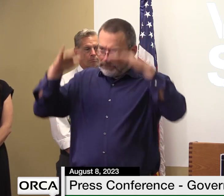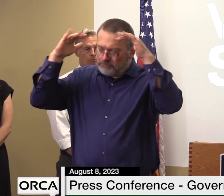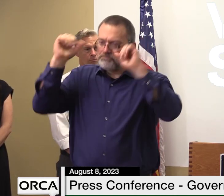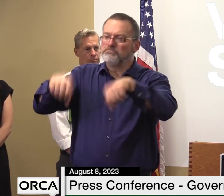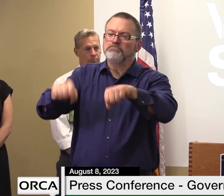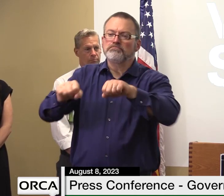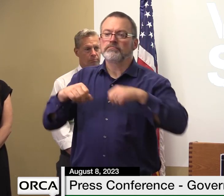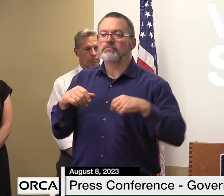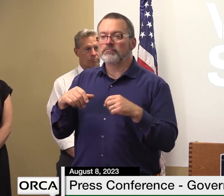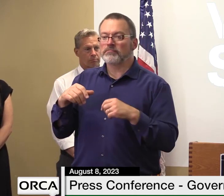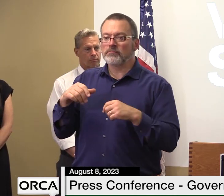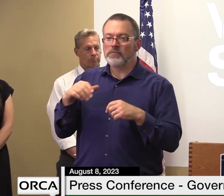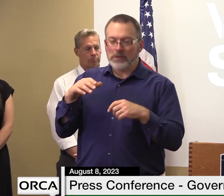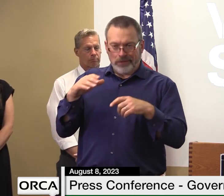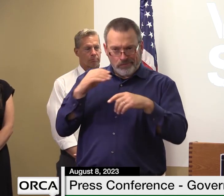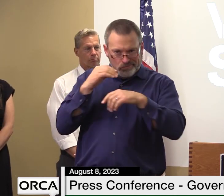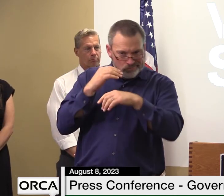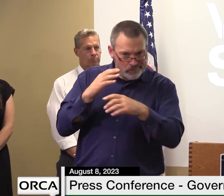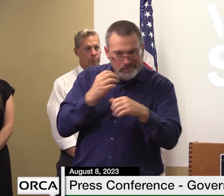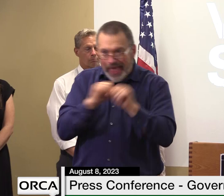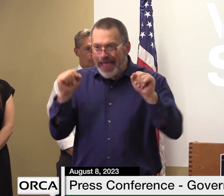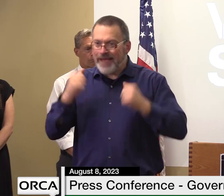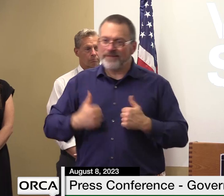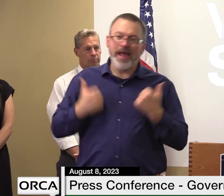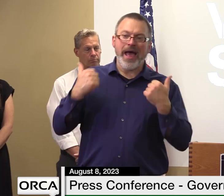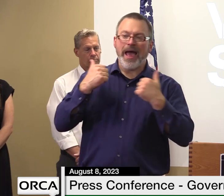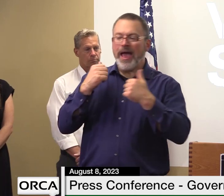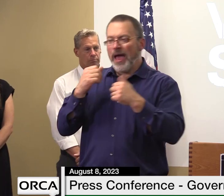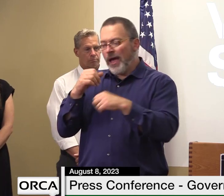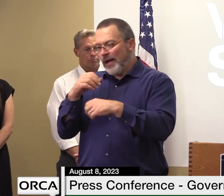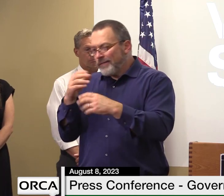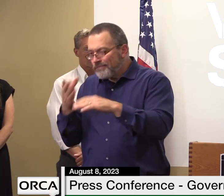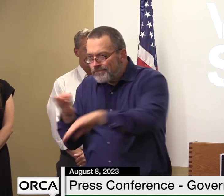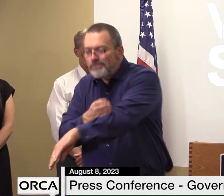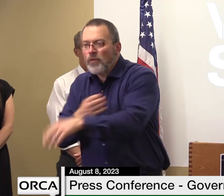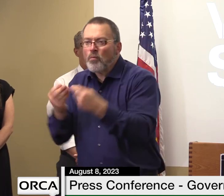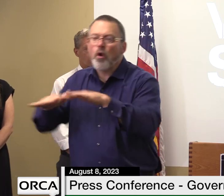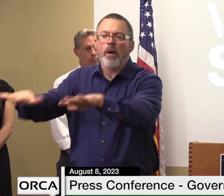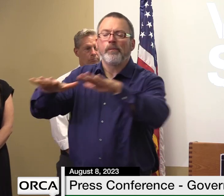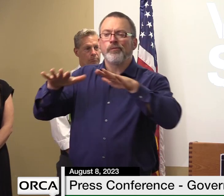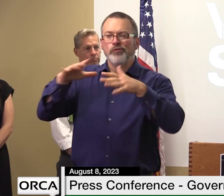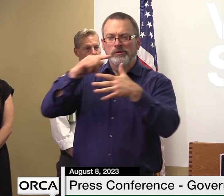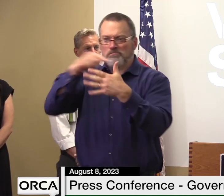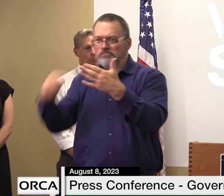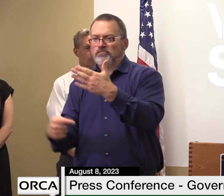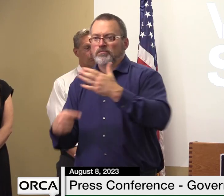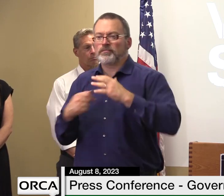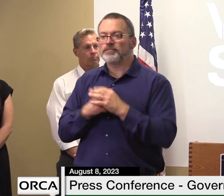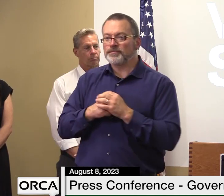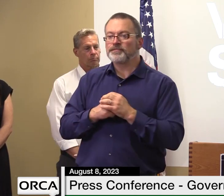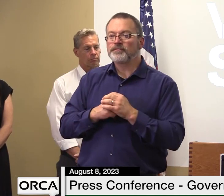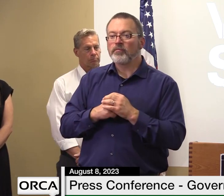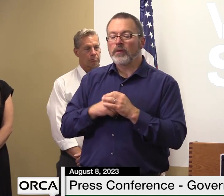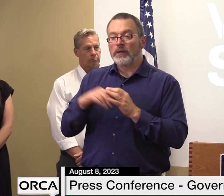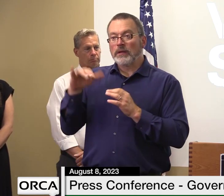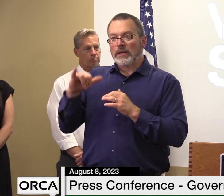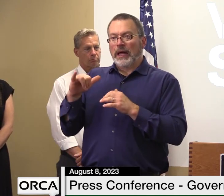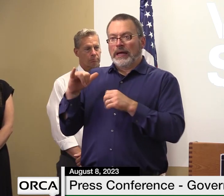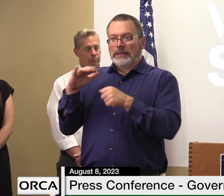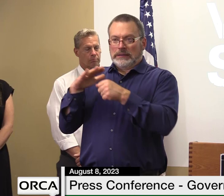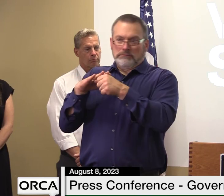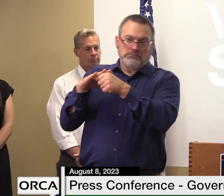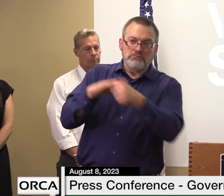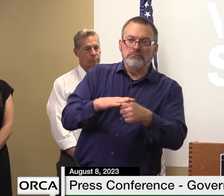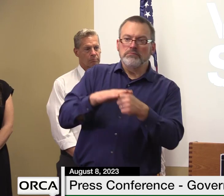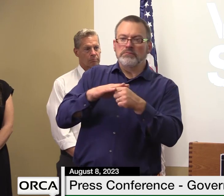property um public health and safety and to lessen or avert the threat of a catastrophe in the